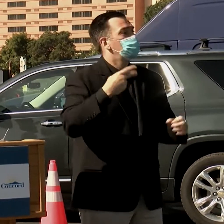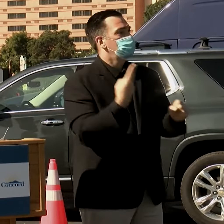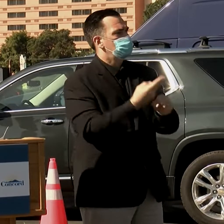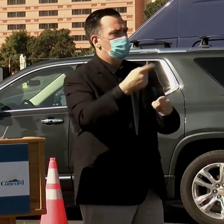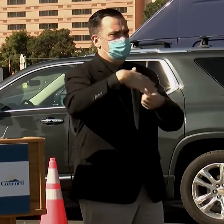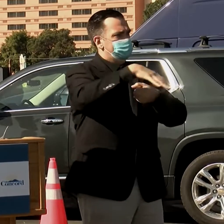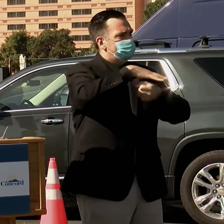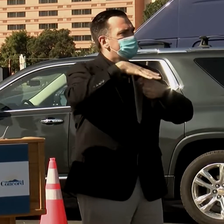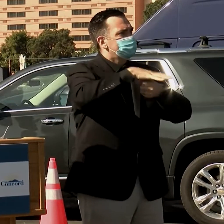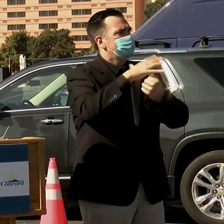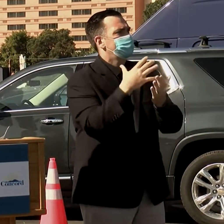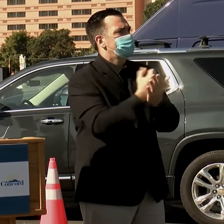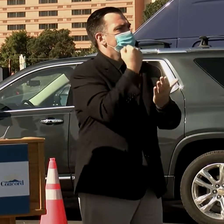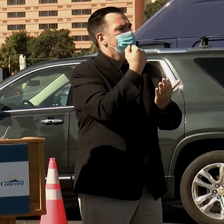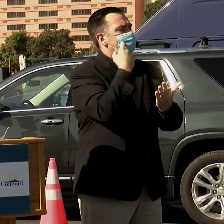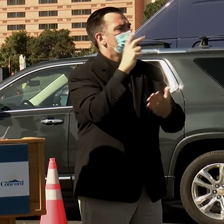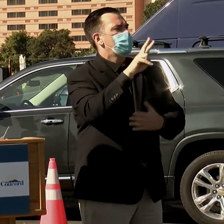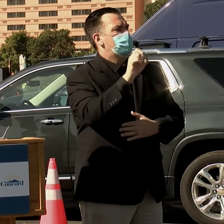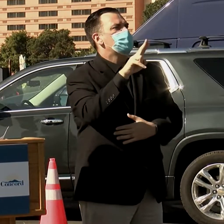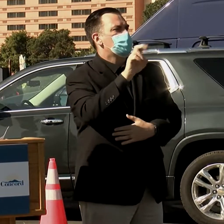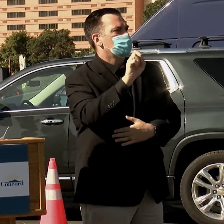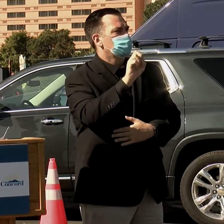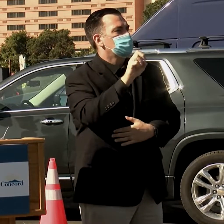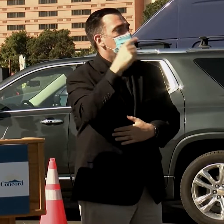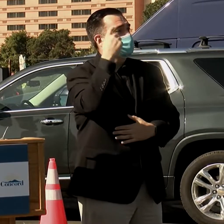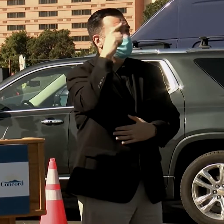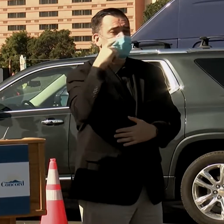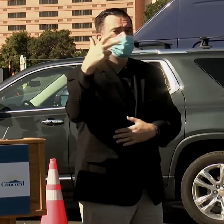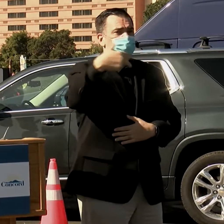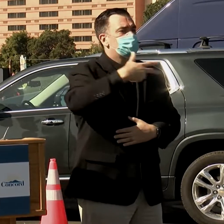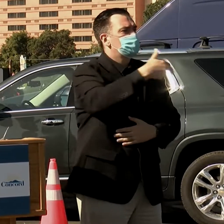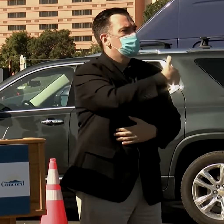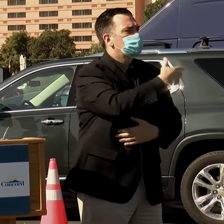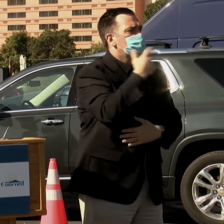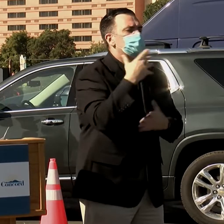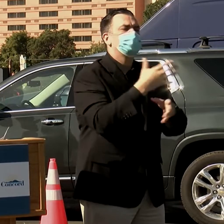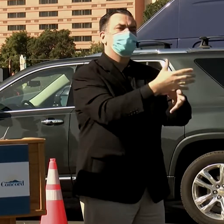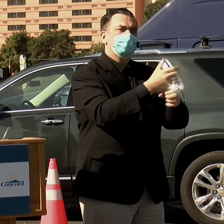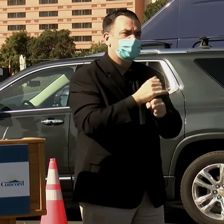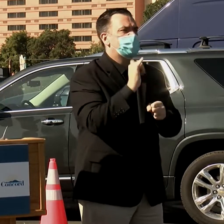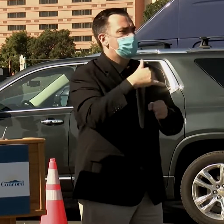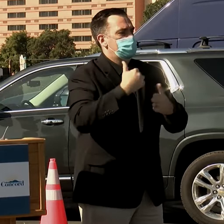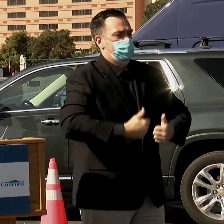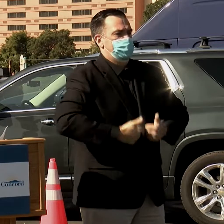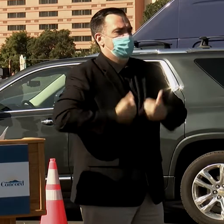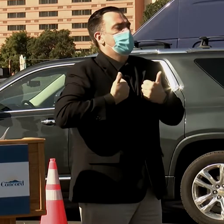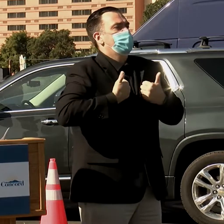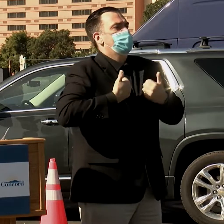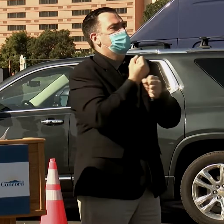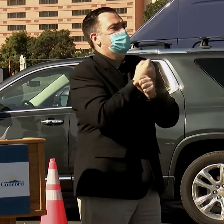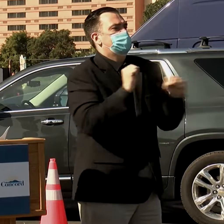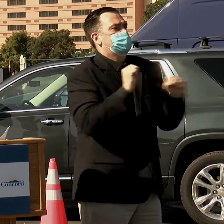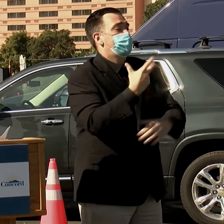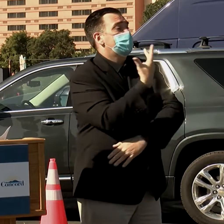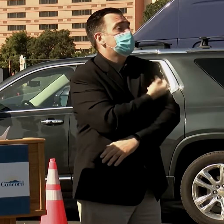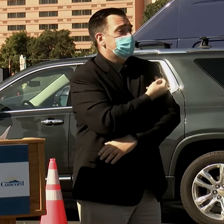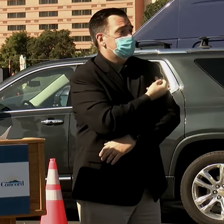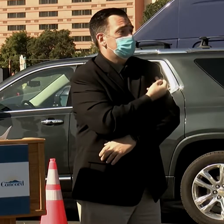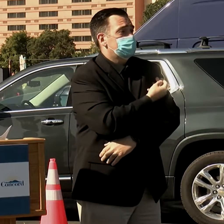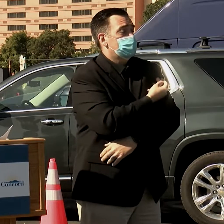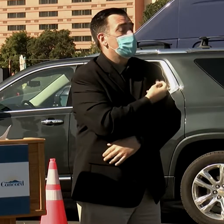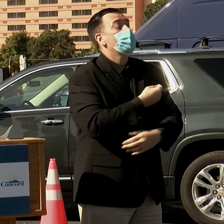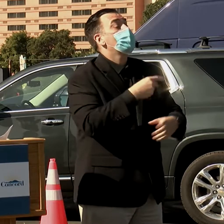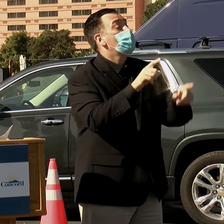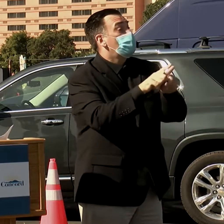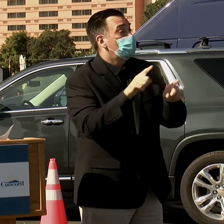this site, this venue, to be able to help people with this drive-thru site to be able to get this life-saving vaccine. I want to also